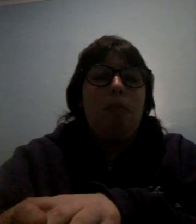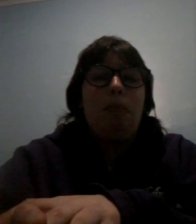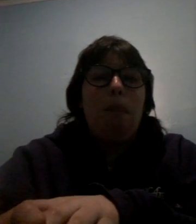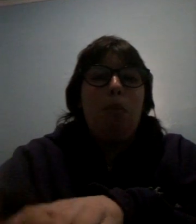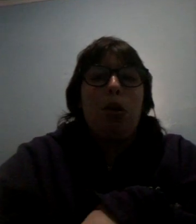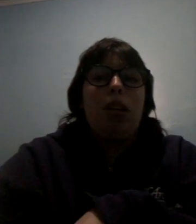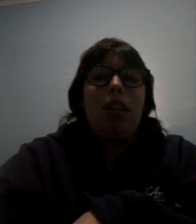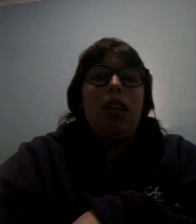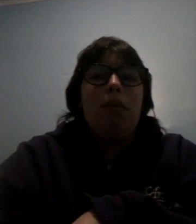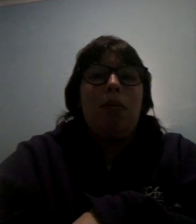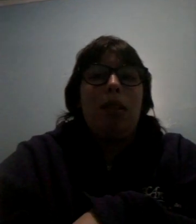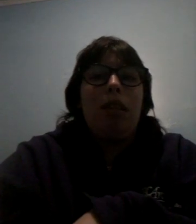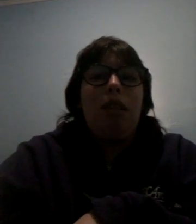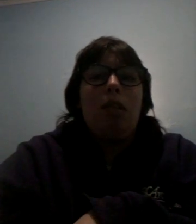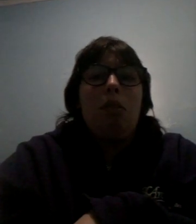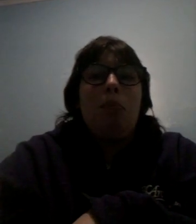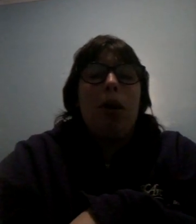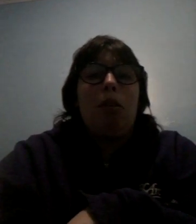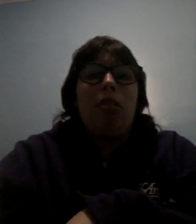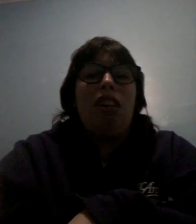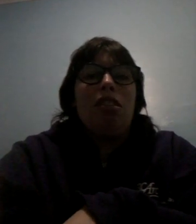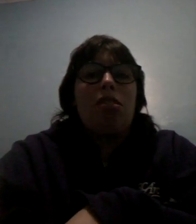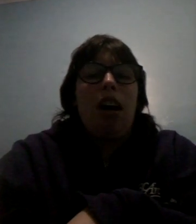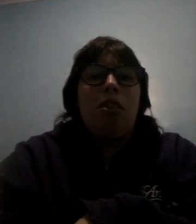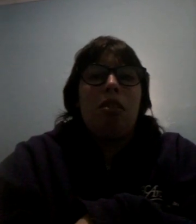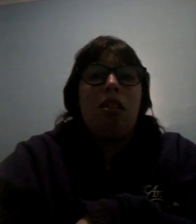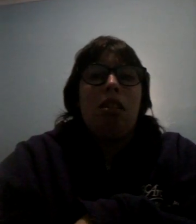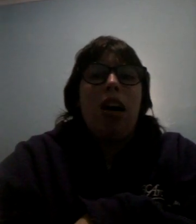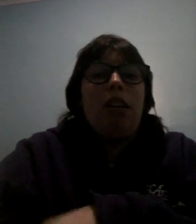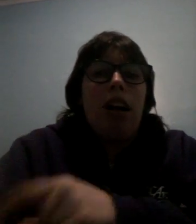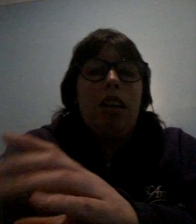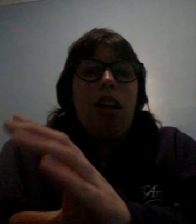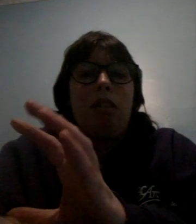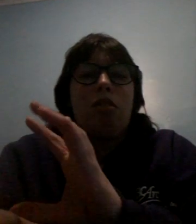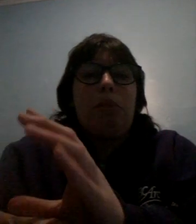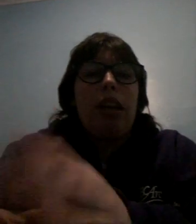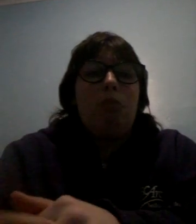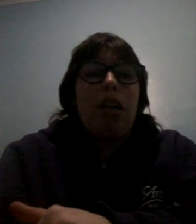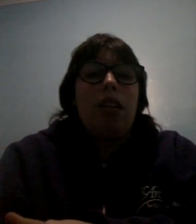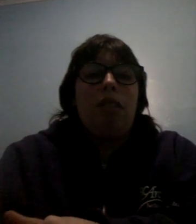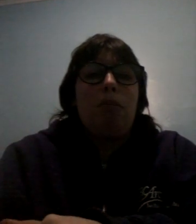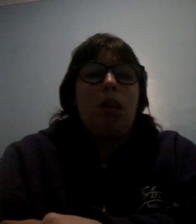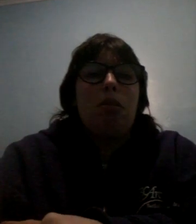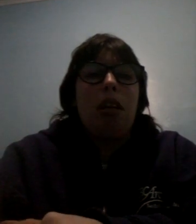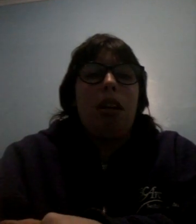broke my ankle on the inside and I like sprained my lungaments and my